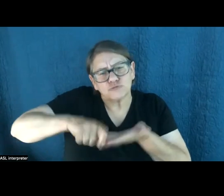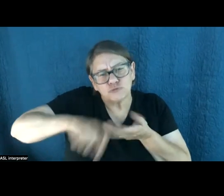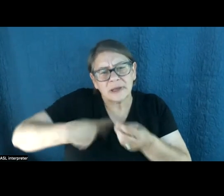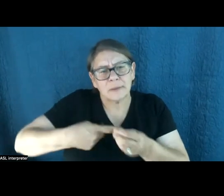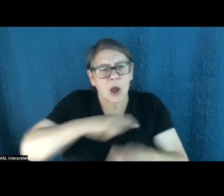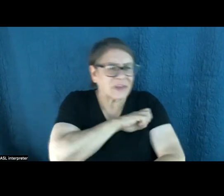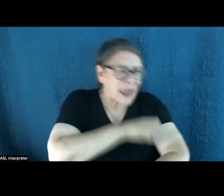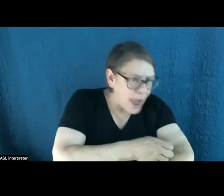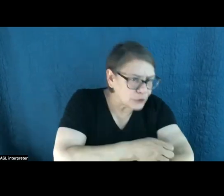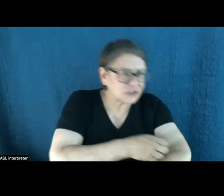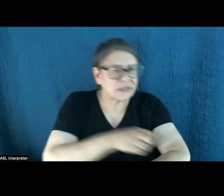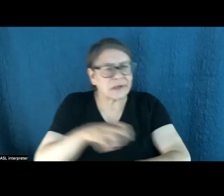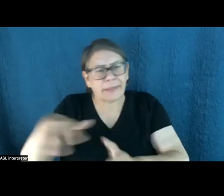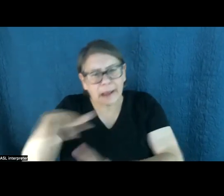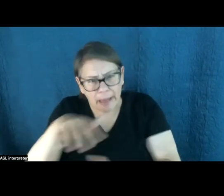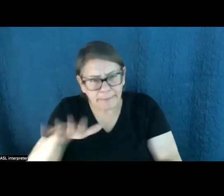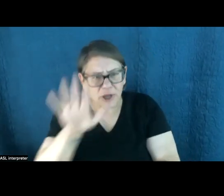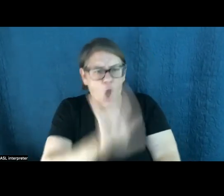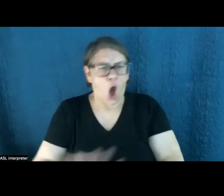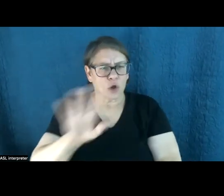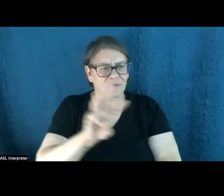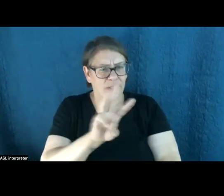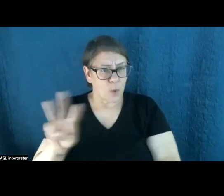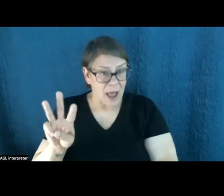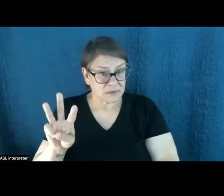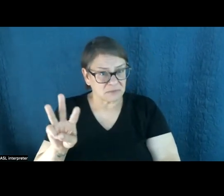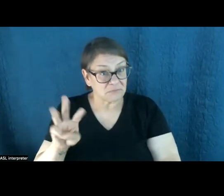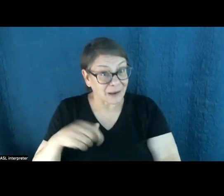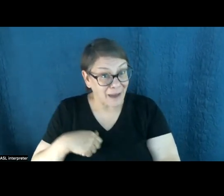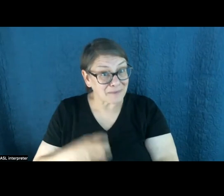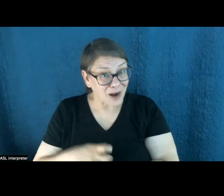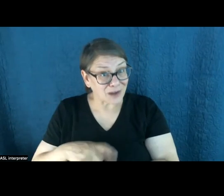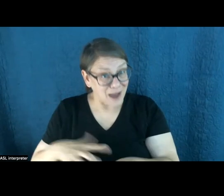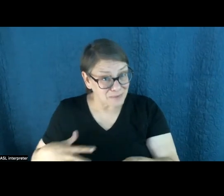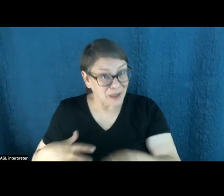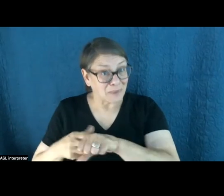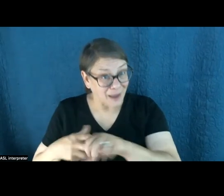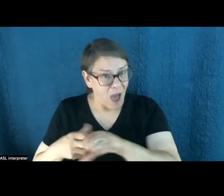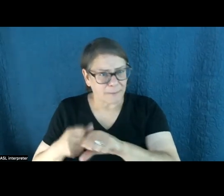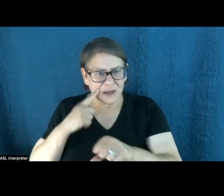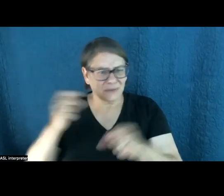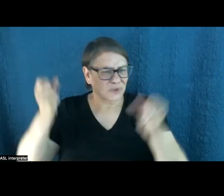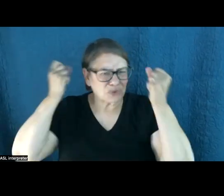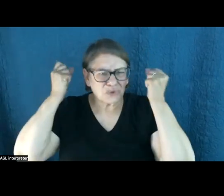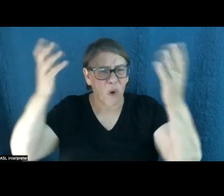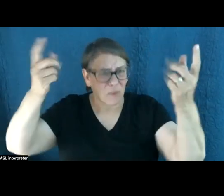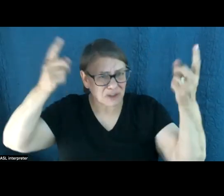energy all over the Western United States. And and honestly, I have trouble keeping up with everything that's out there because there's just so much of it. And that's that's even with